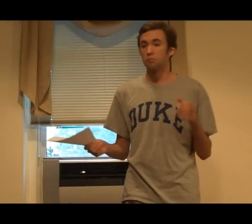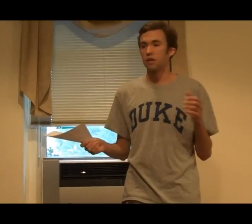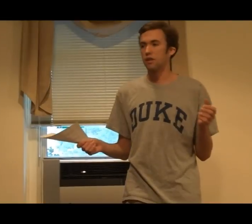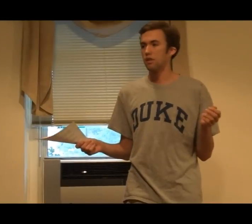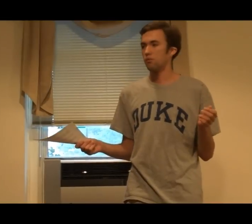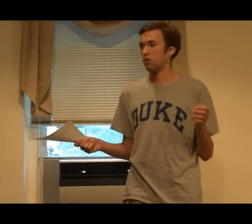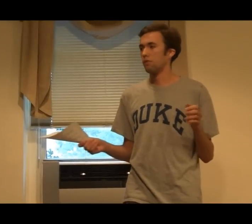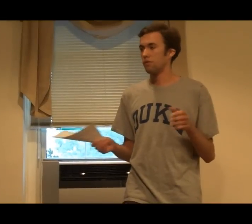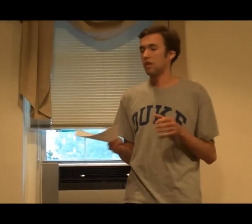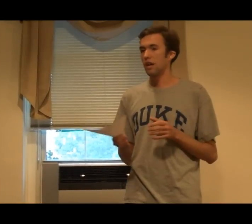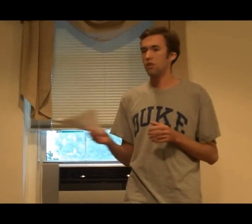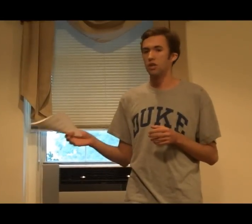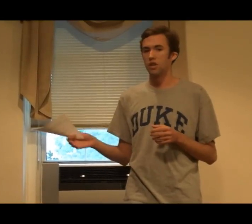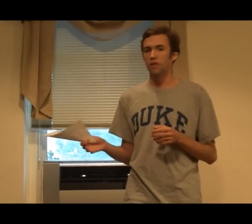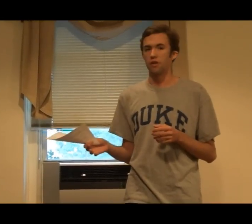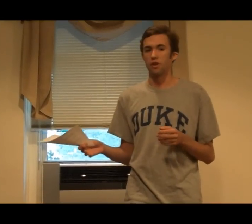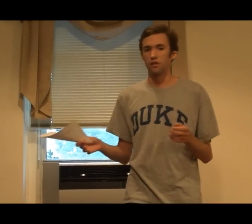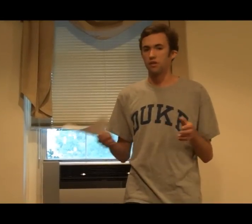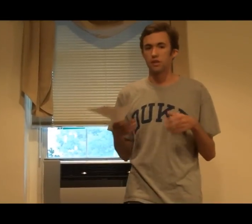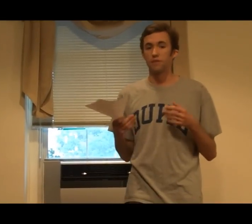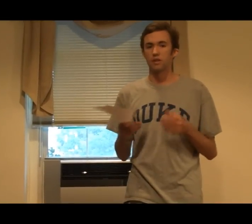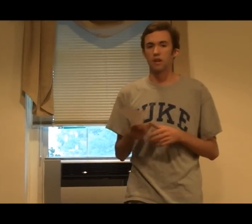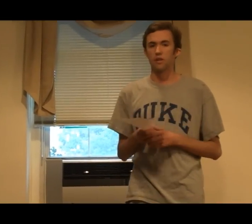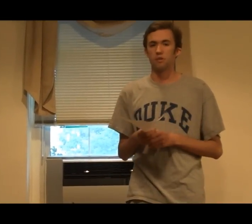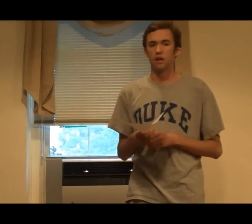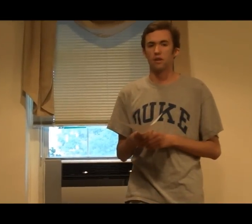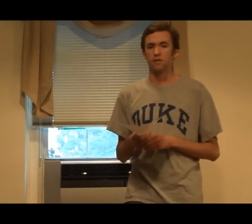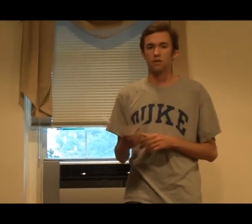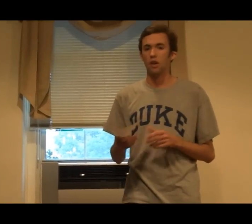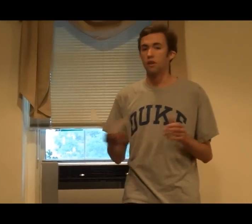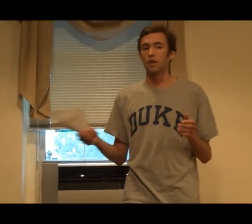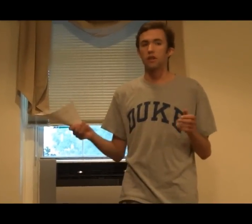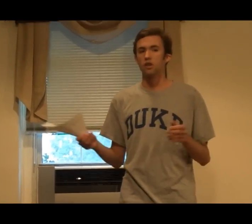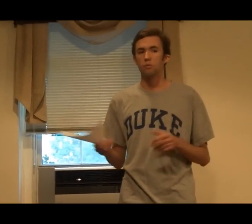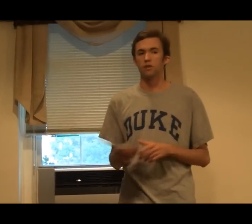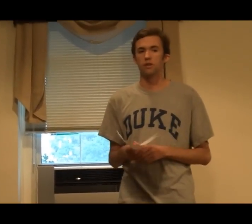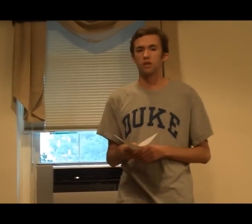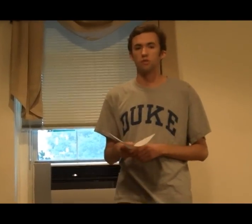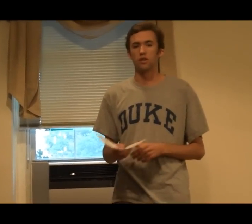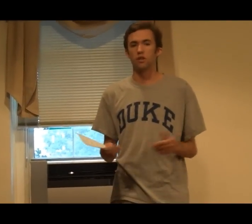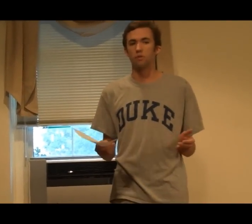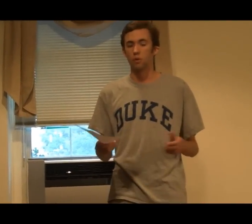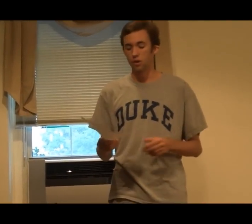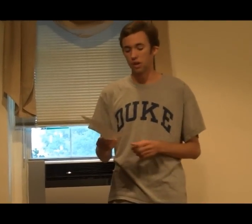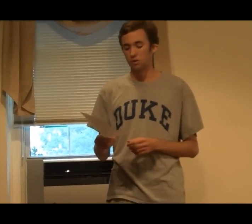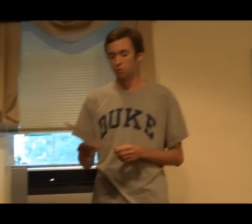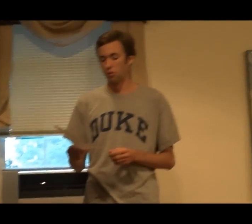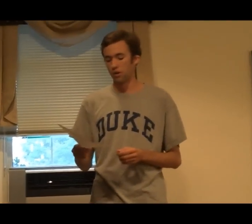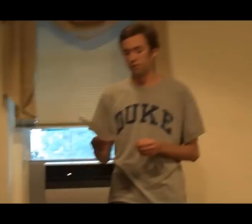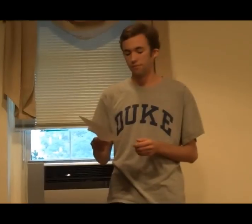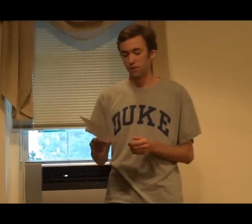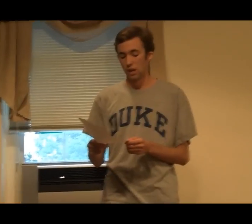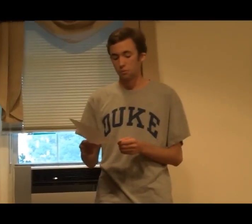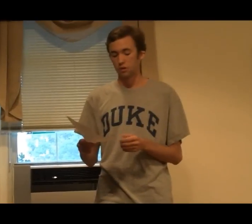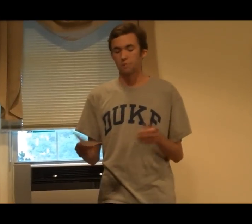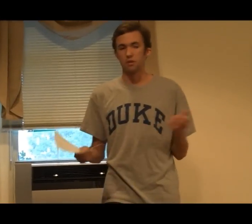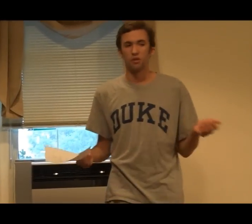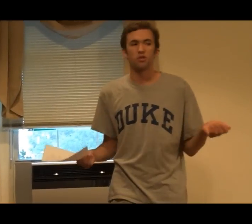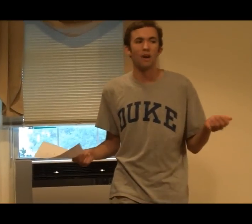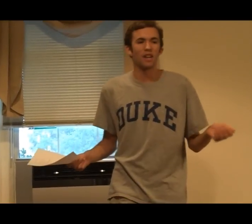chimpanzees will sign to each other and even sign to themselves. They'll sign to humans in situations where they wouldn't get a reward. Perhaps the most dramatic